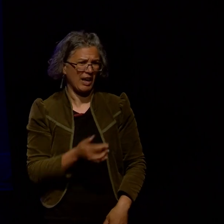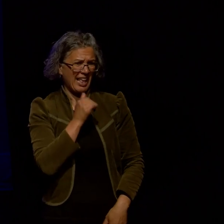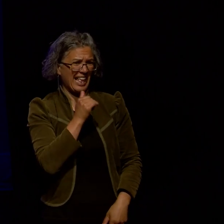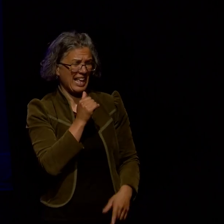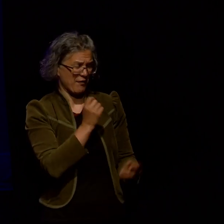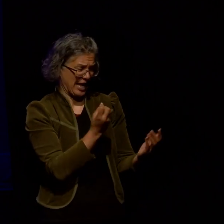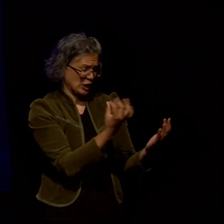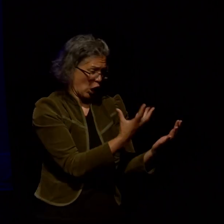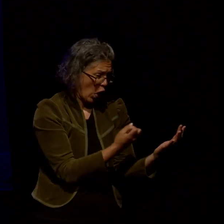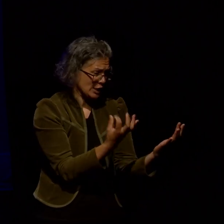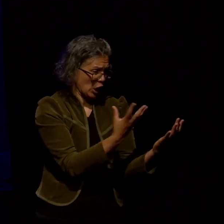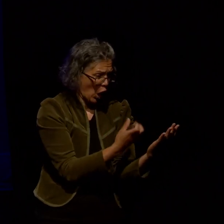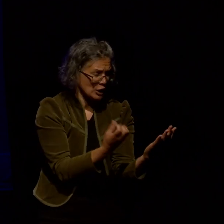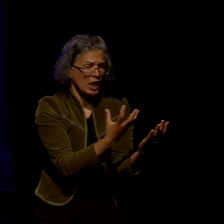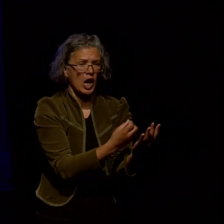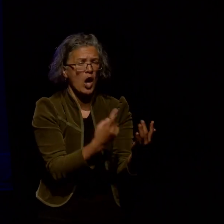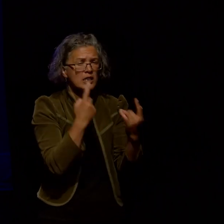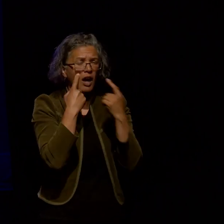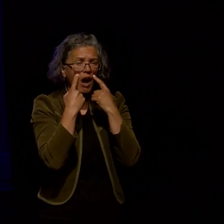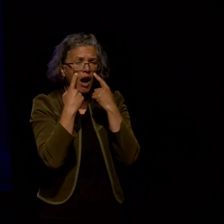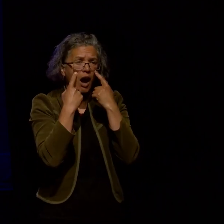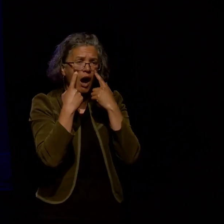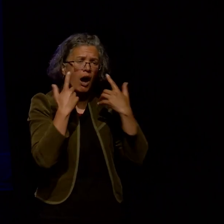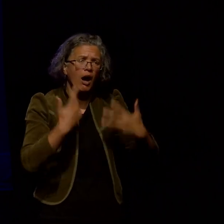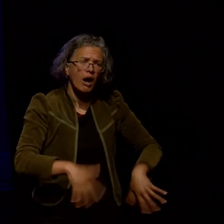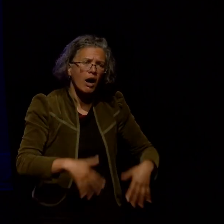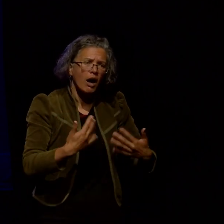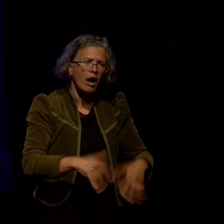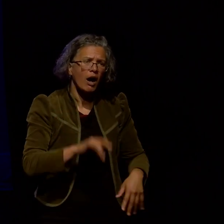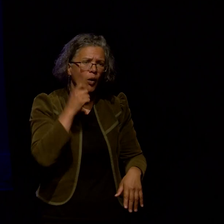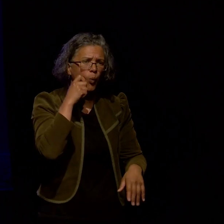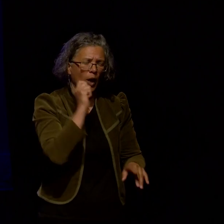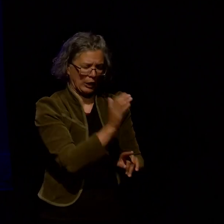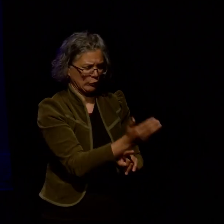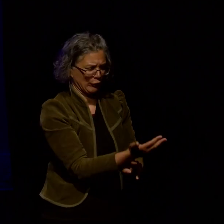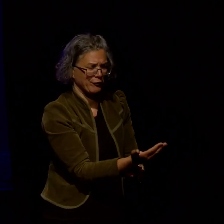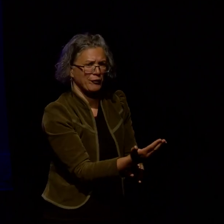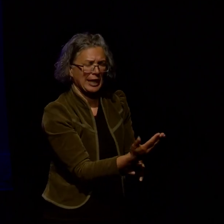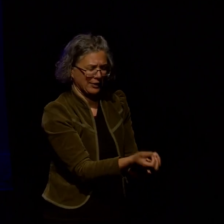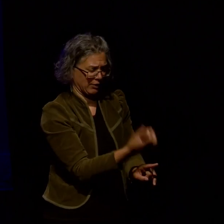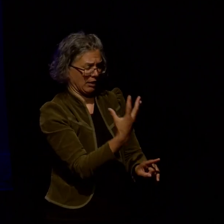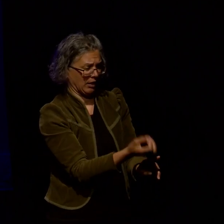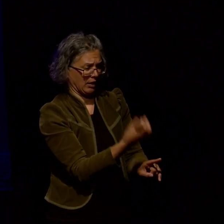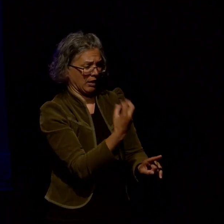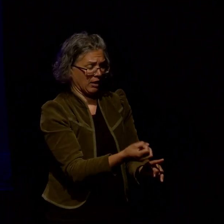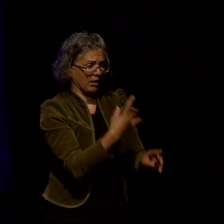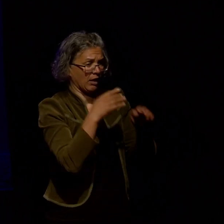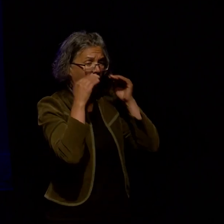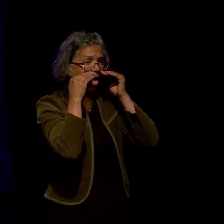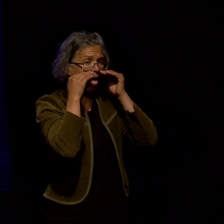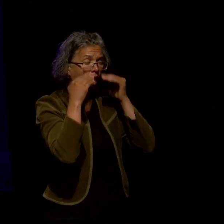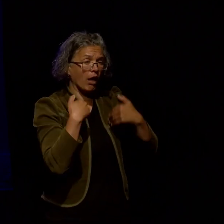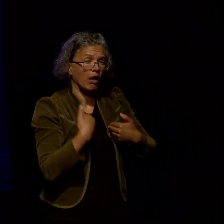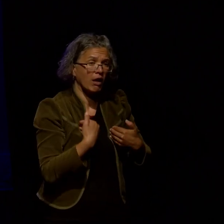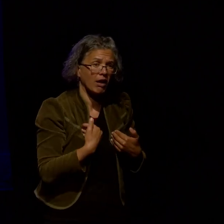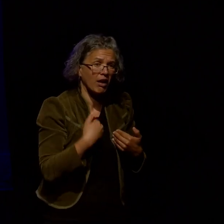glossy stock just the eye constantly experiencing this reflected light will actually be quite difficult I think